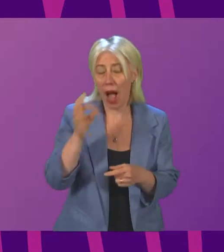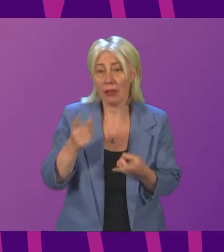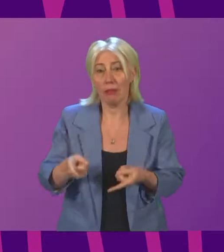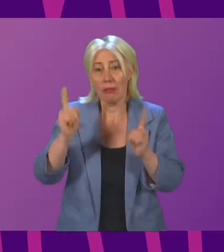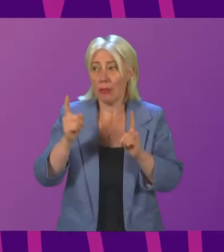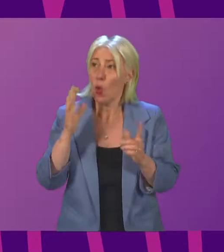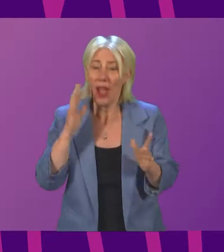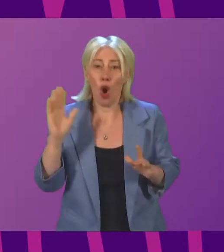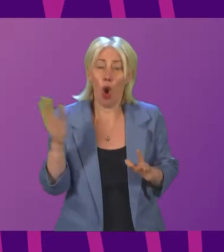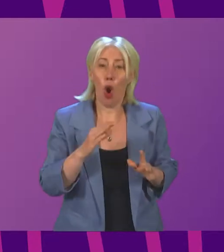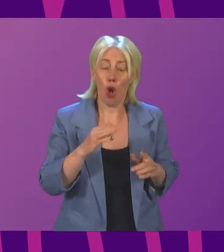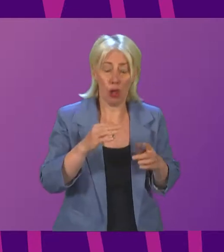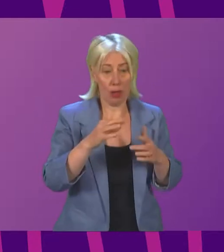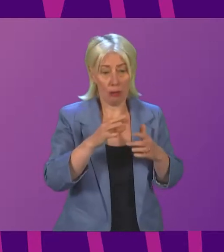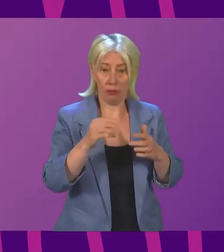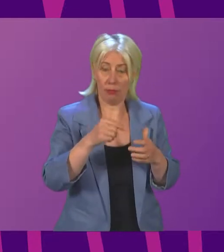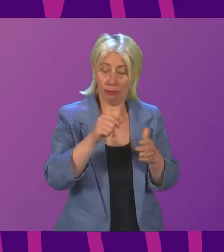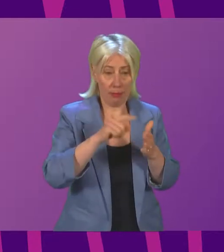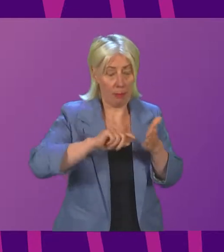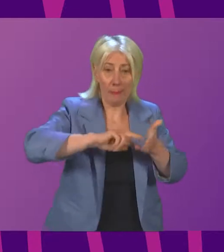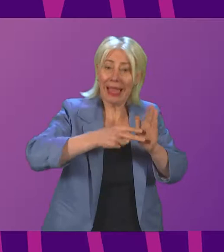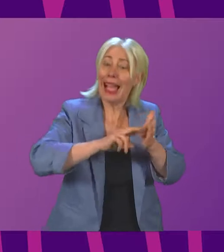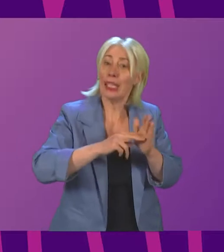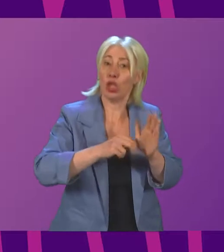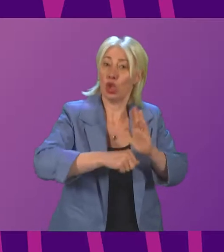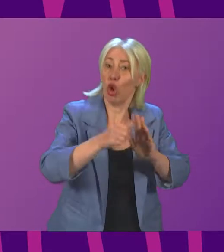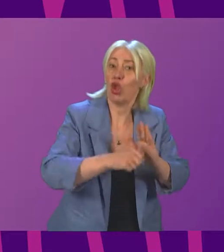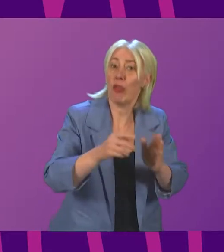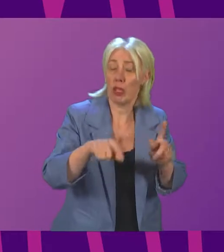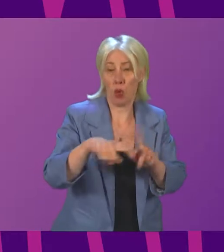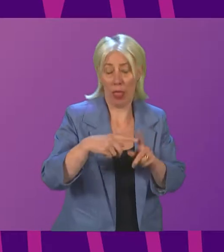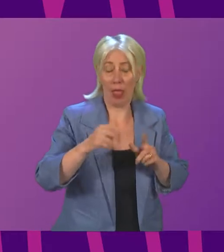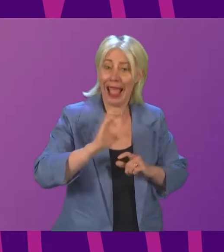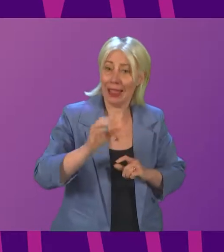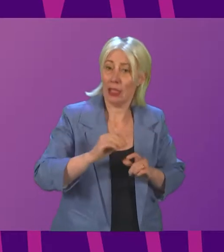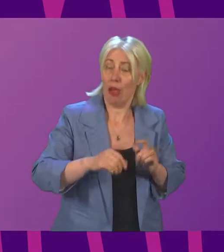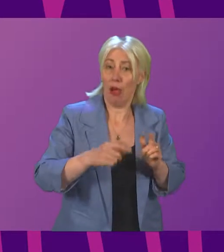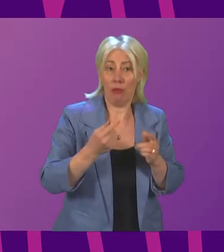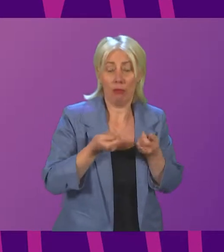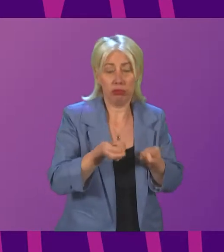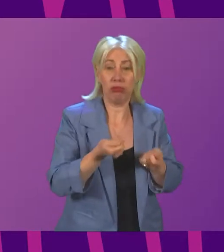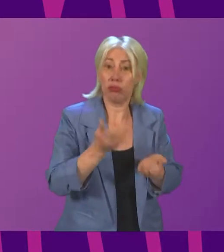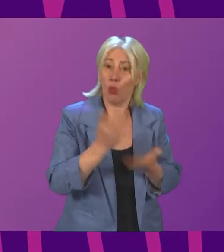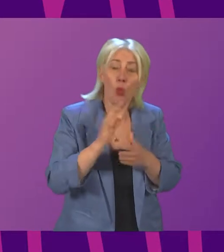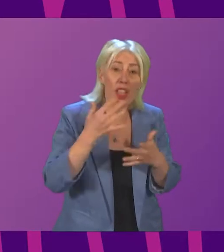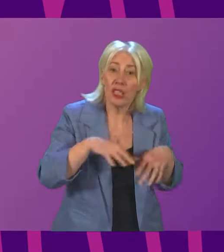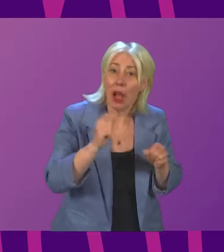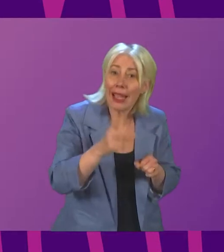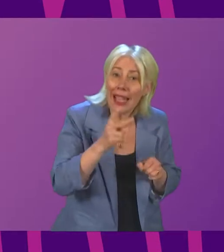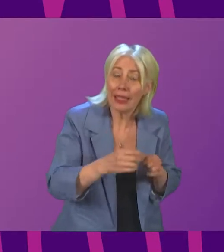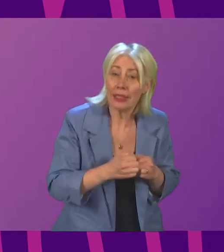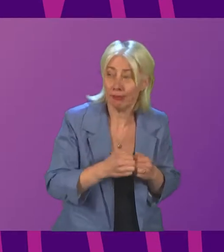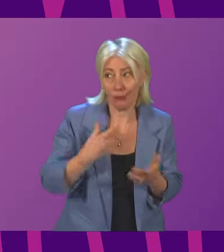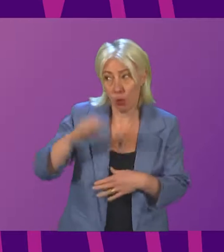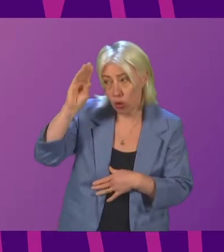expects all elective surgeries, especially cancer procedures, to recommence? Cabinet Secretary. Just remind Paul O'Kane that we're